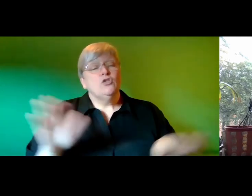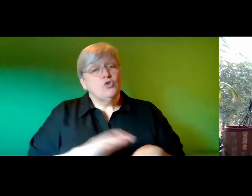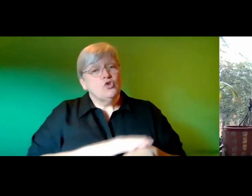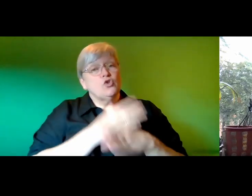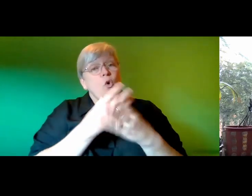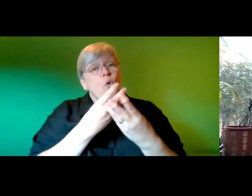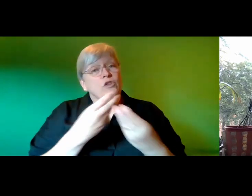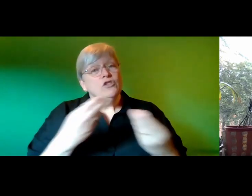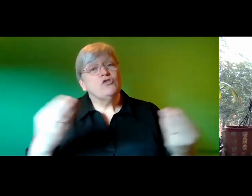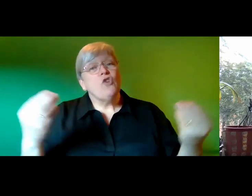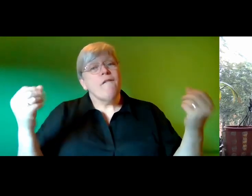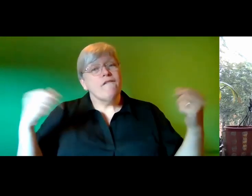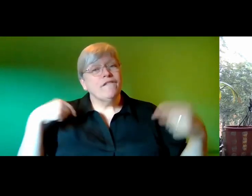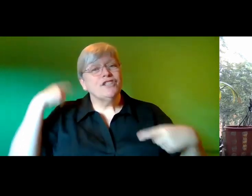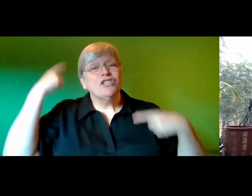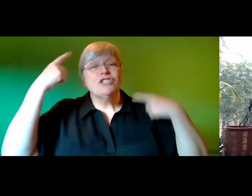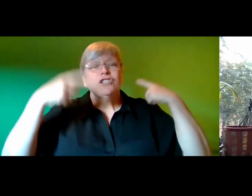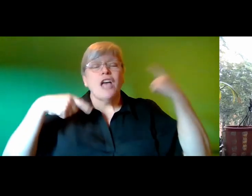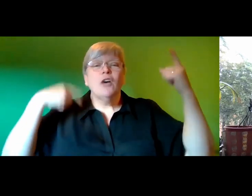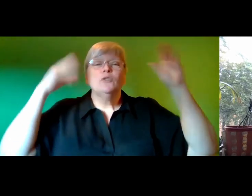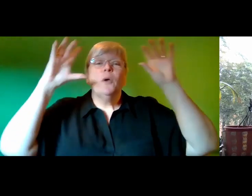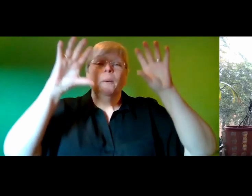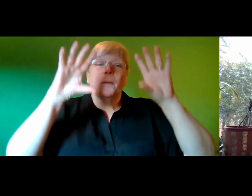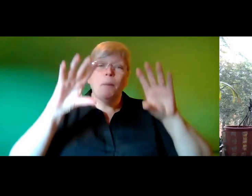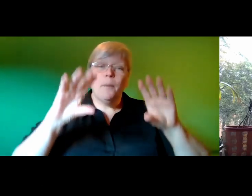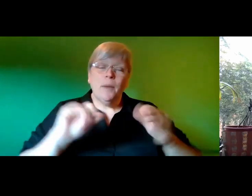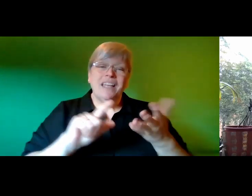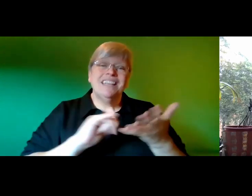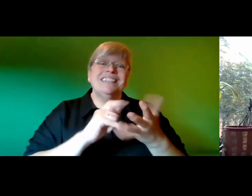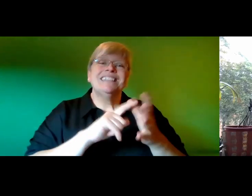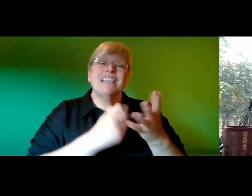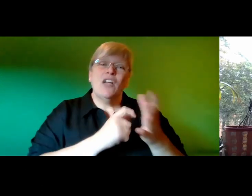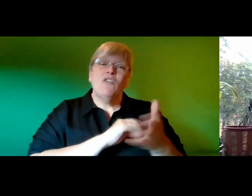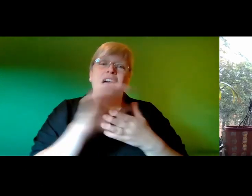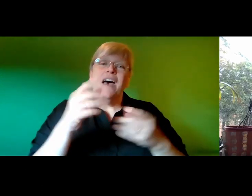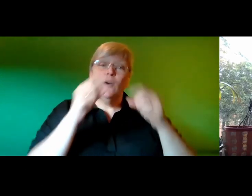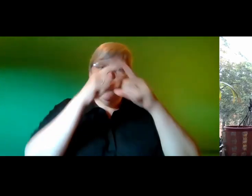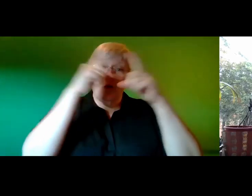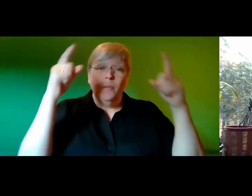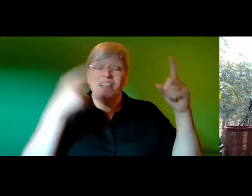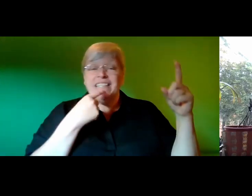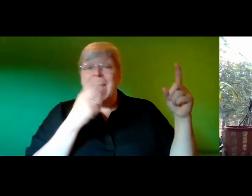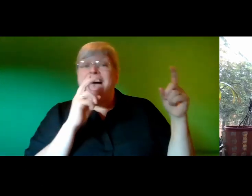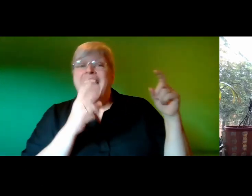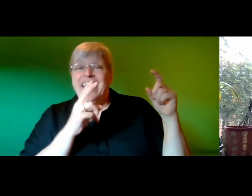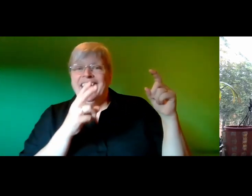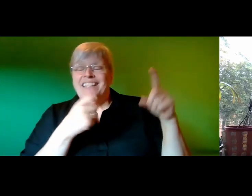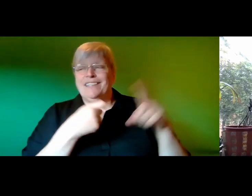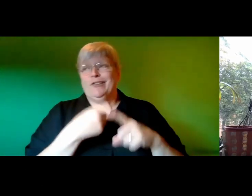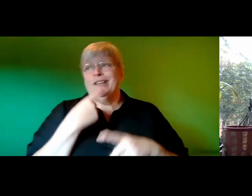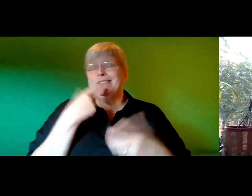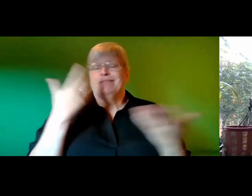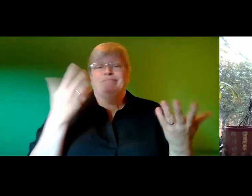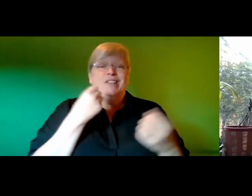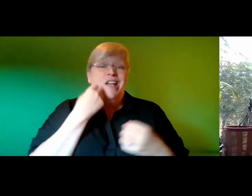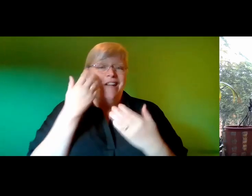drifting away into space sarah opened her eyes and uttered the words again karina rolled her eyes just another day in